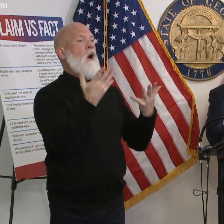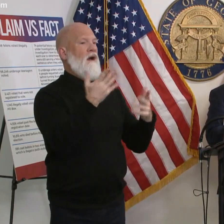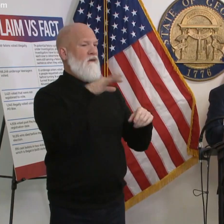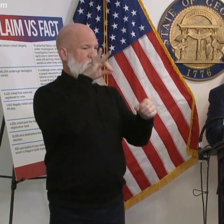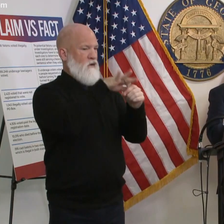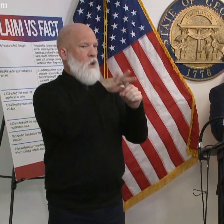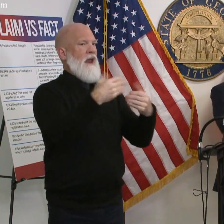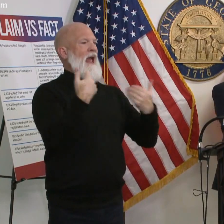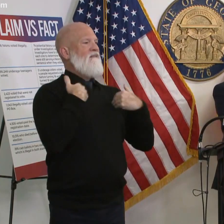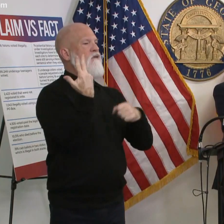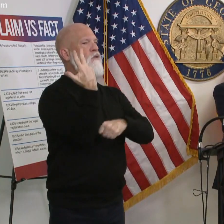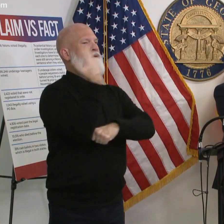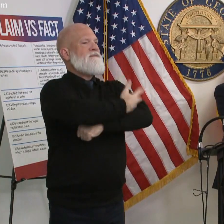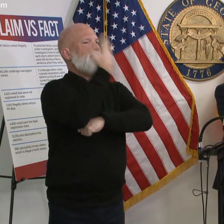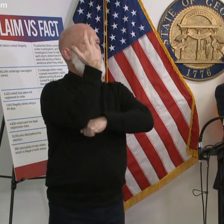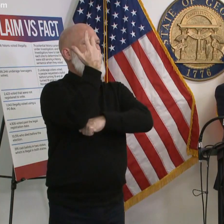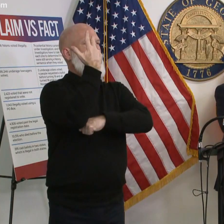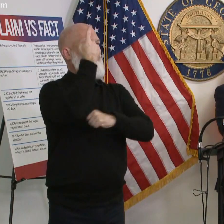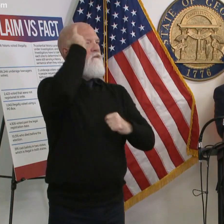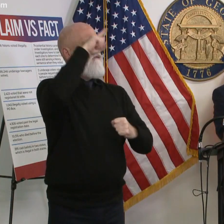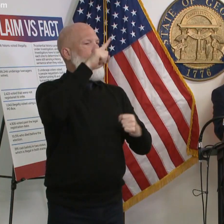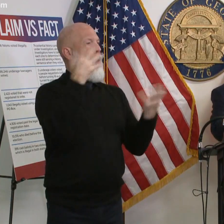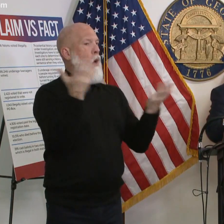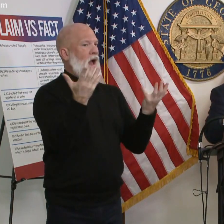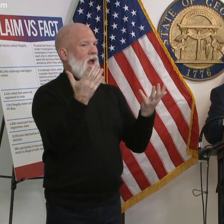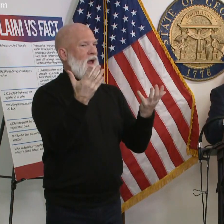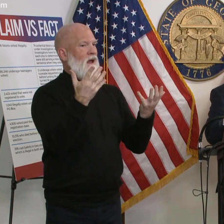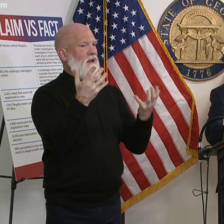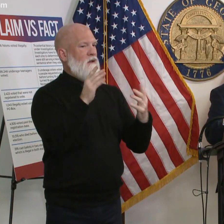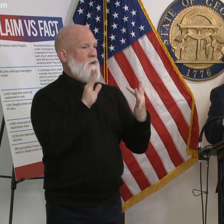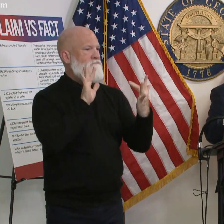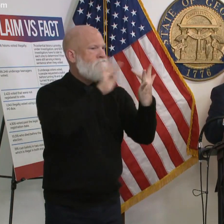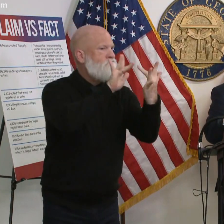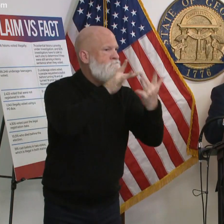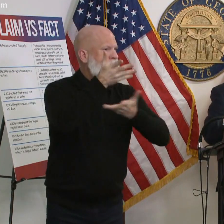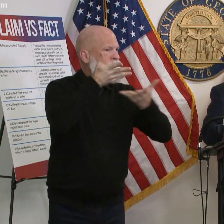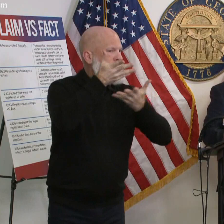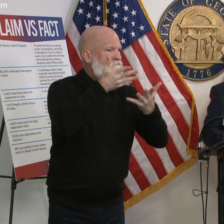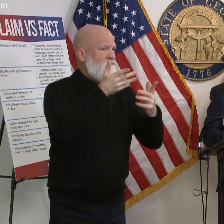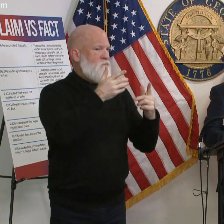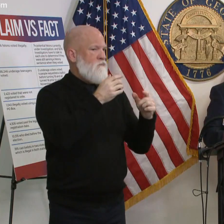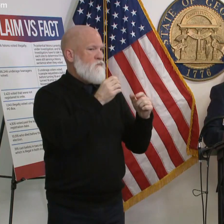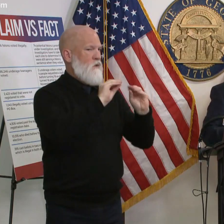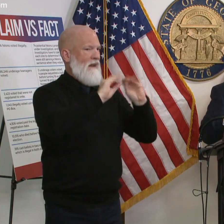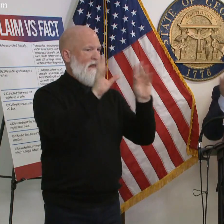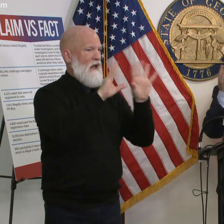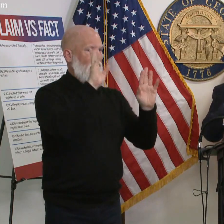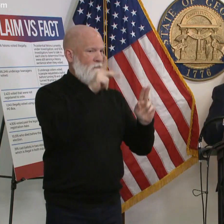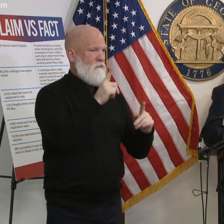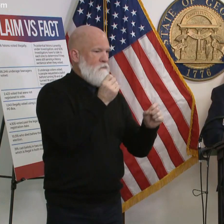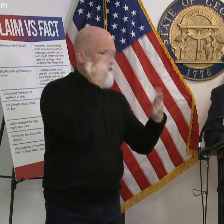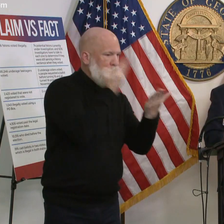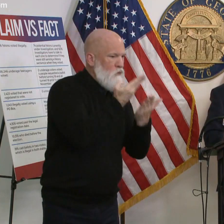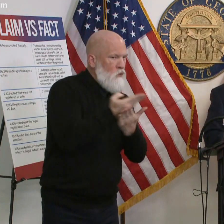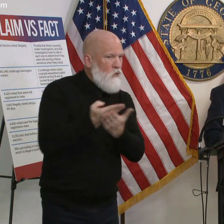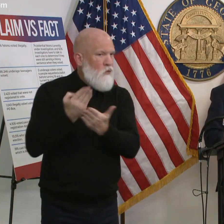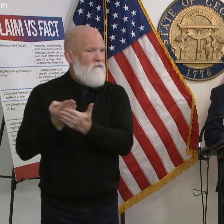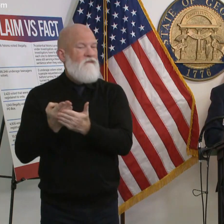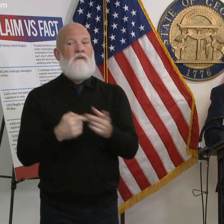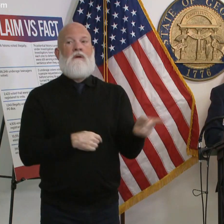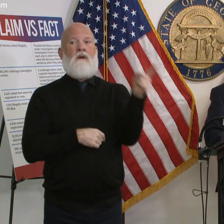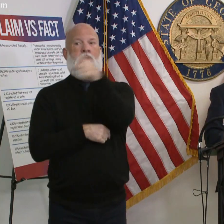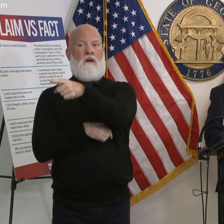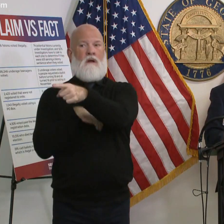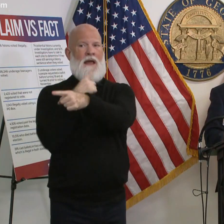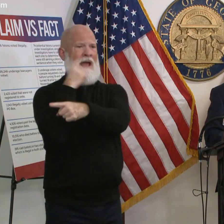is on provisional ballots those can be verified through friday on those that need to be verified all right what else when we get to vote counting